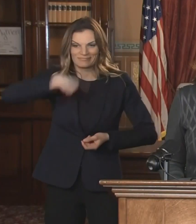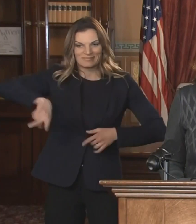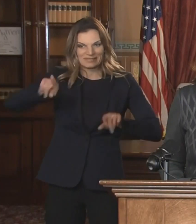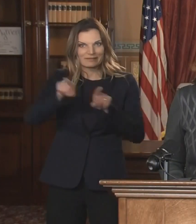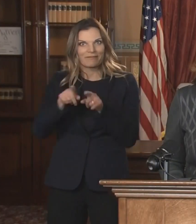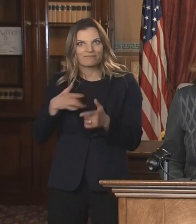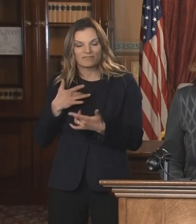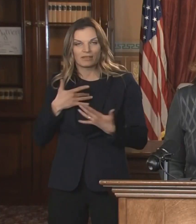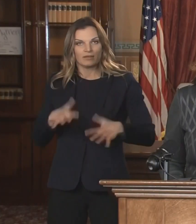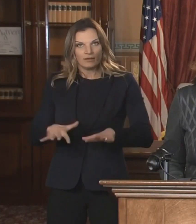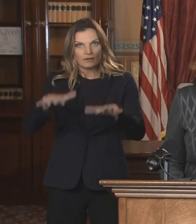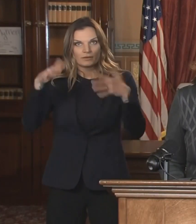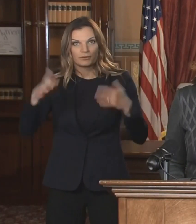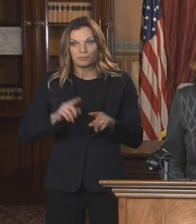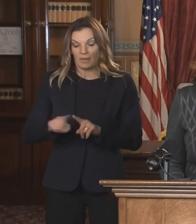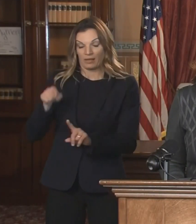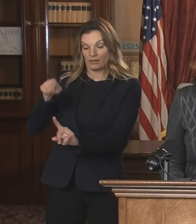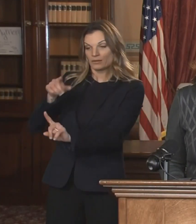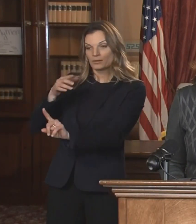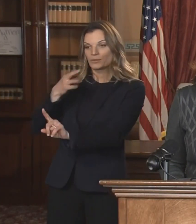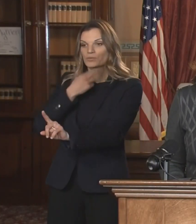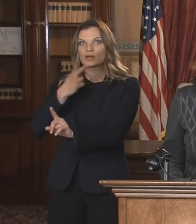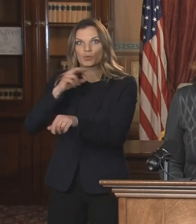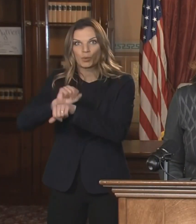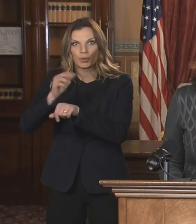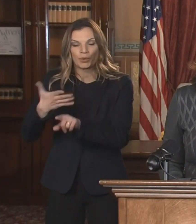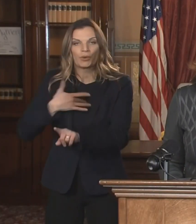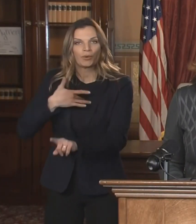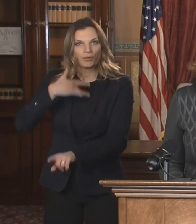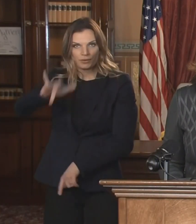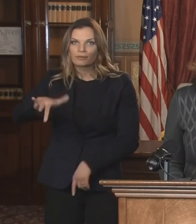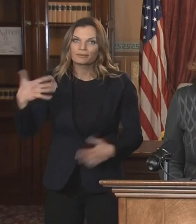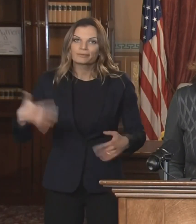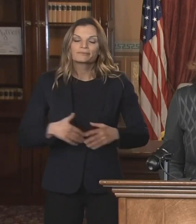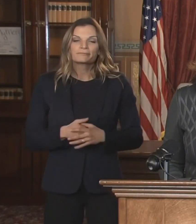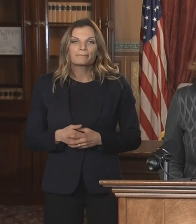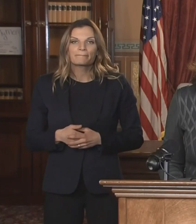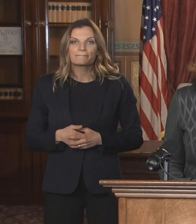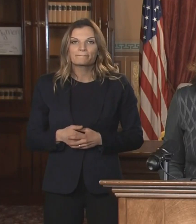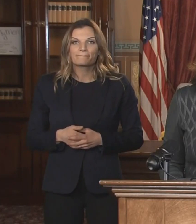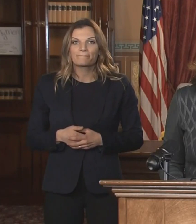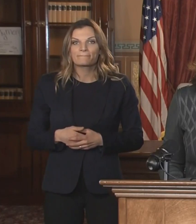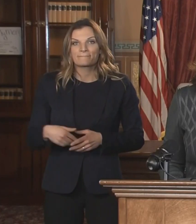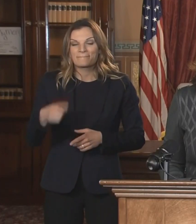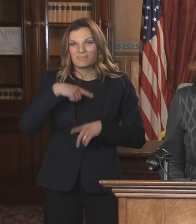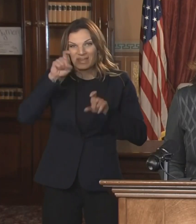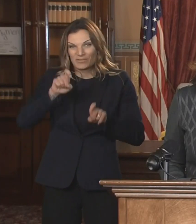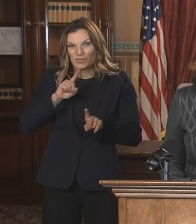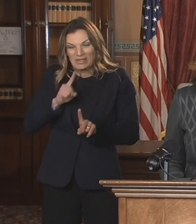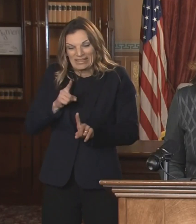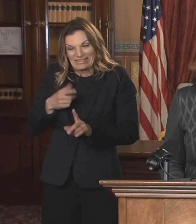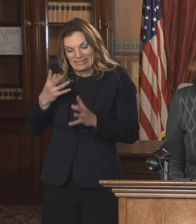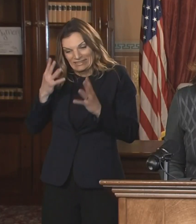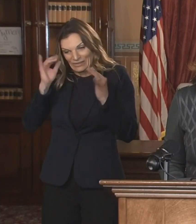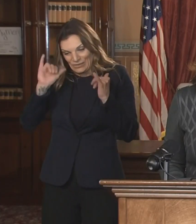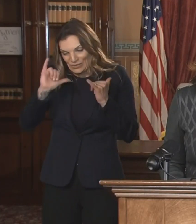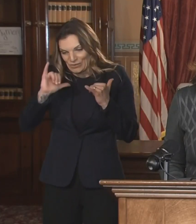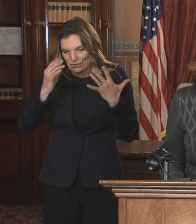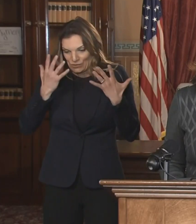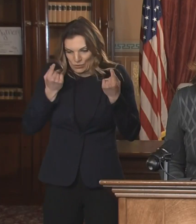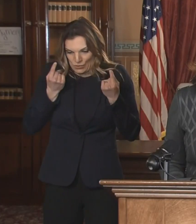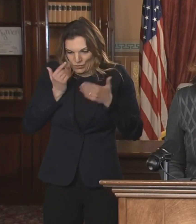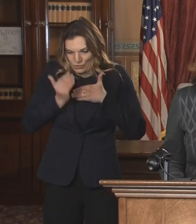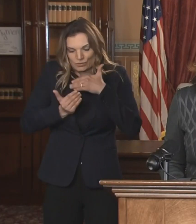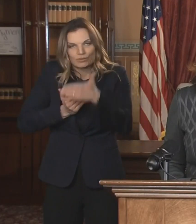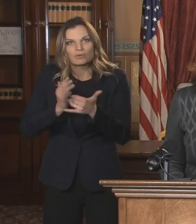as acutely as restaurant workers. And, and that's why we, that's why we are really being thoughtful and targeted and listening to